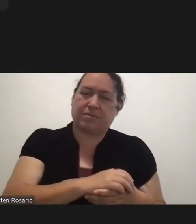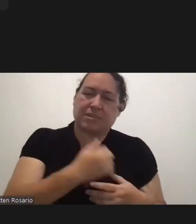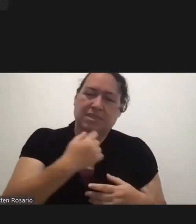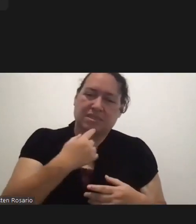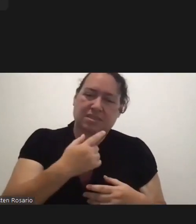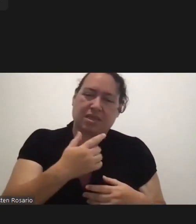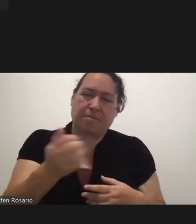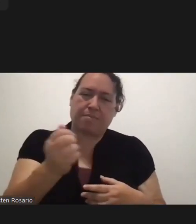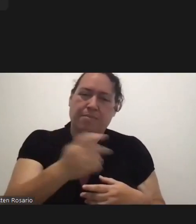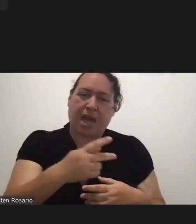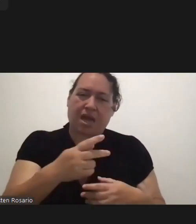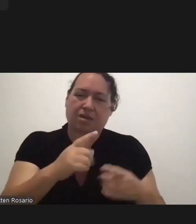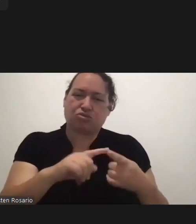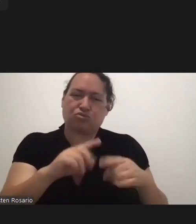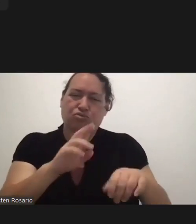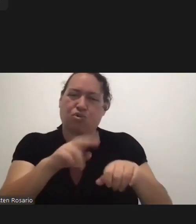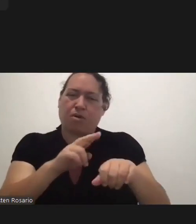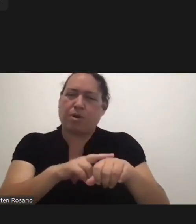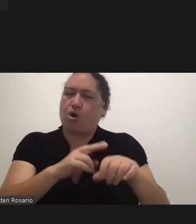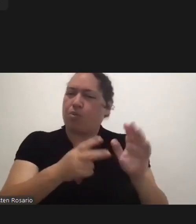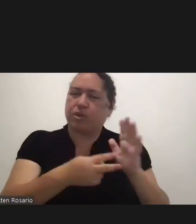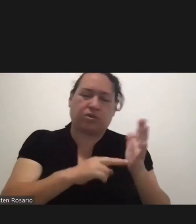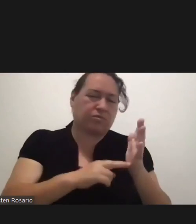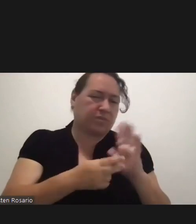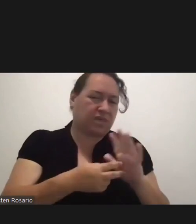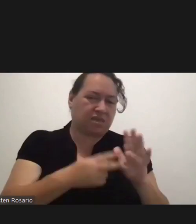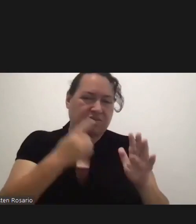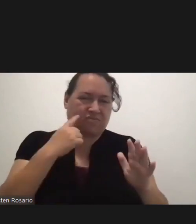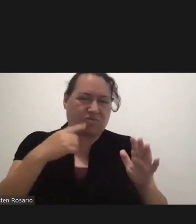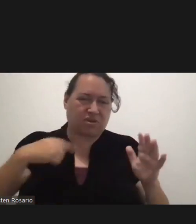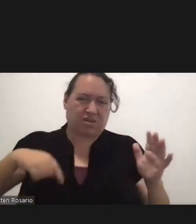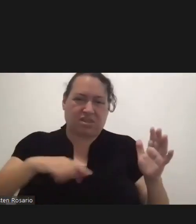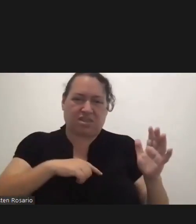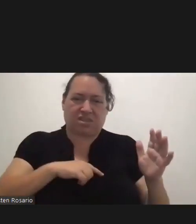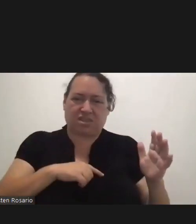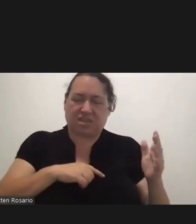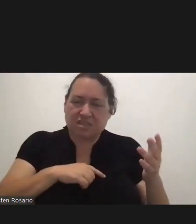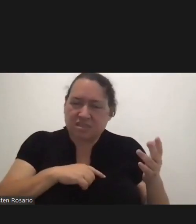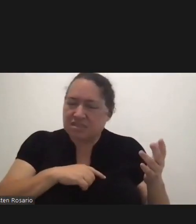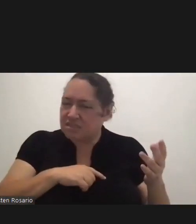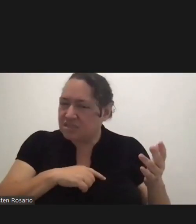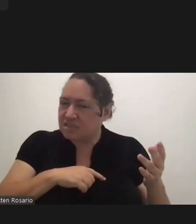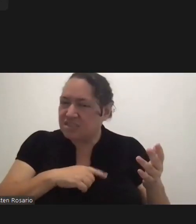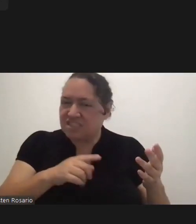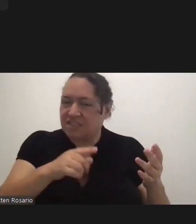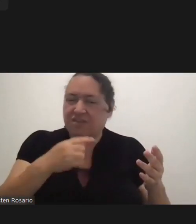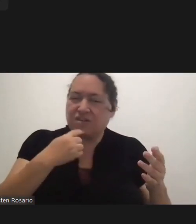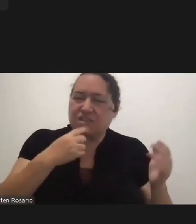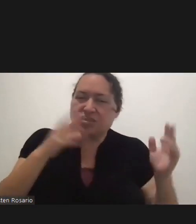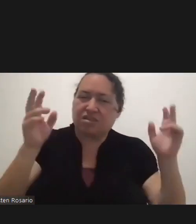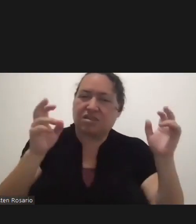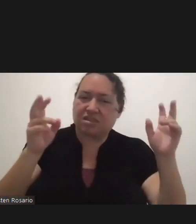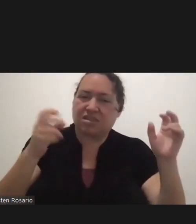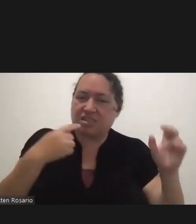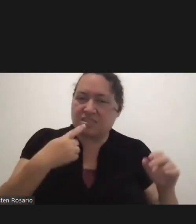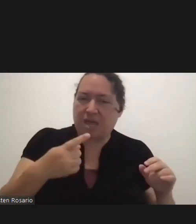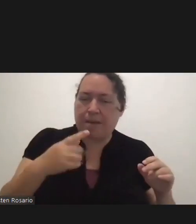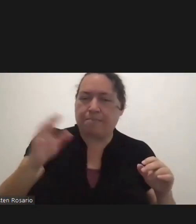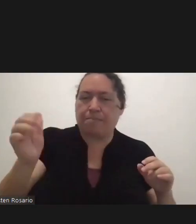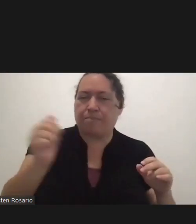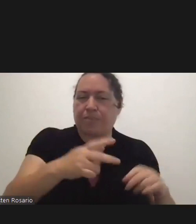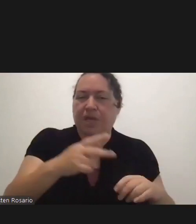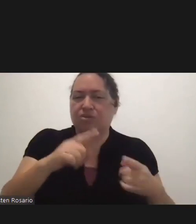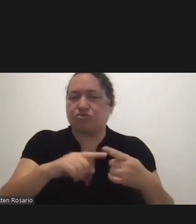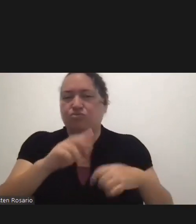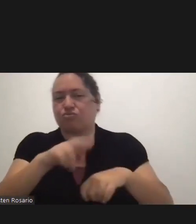you just kind of define that for me, please? Vaccinate it? When you say back to normal? Oh, back to